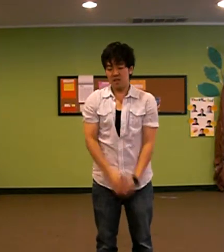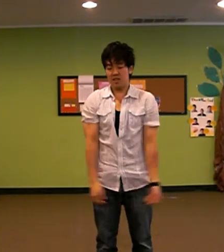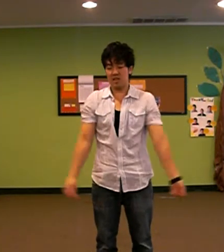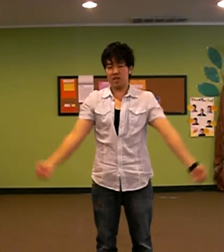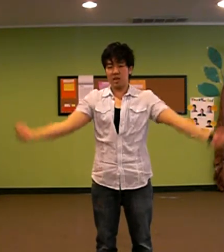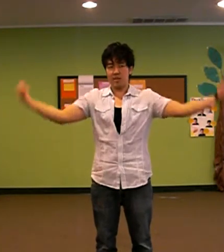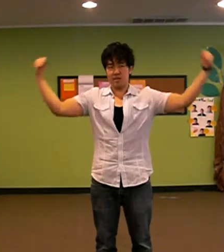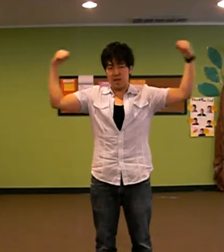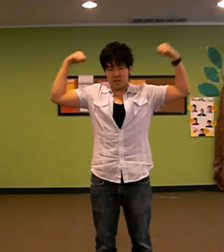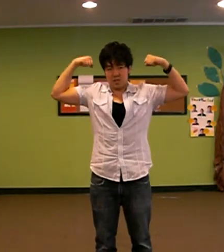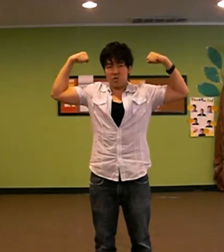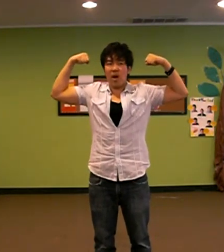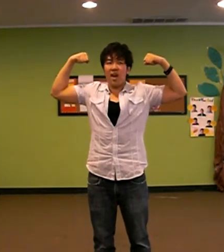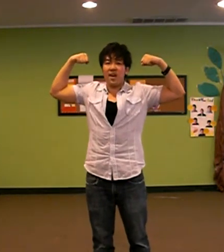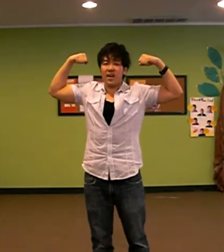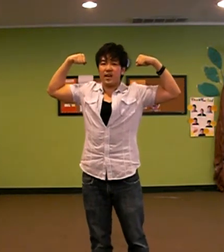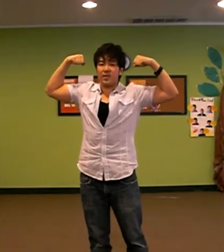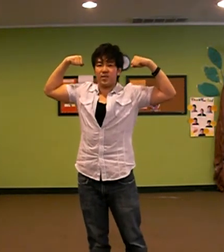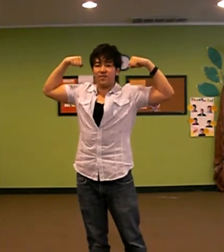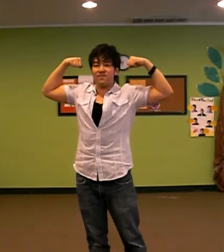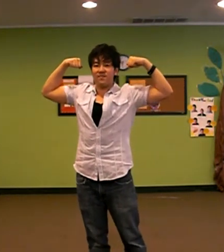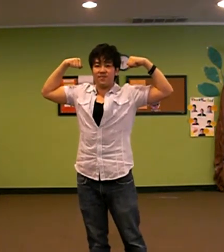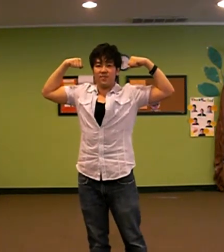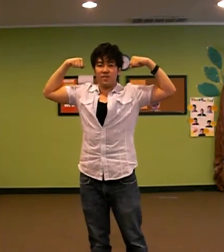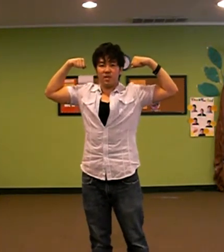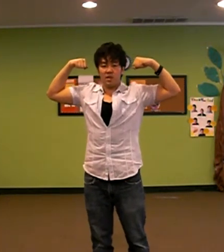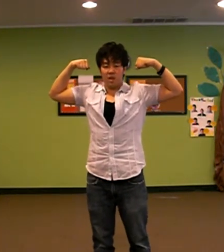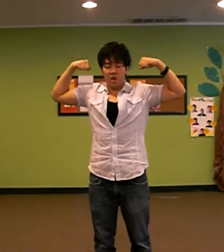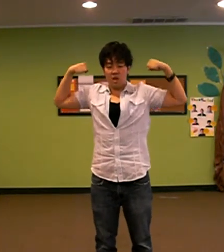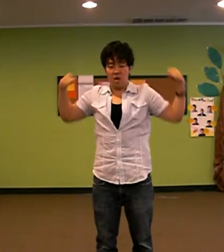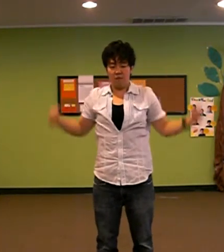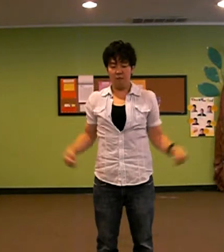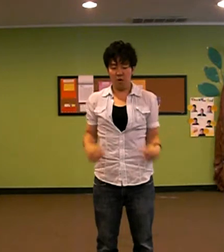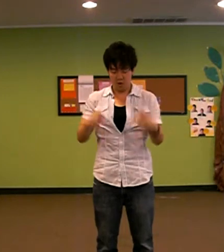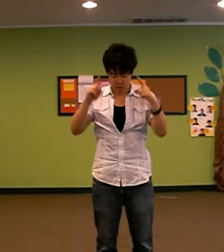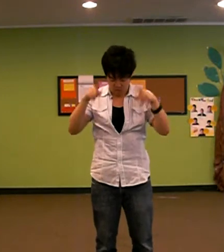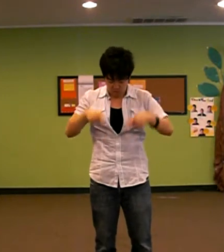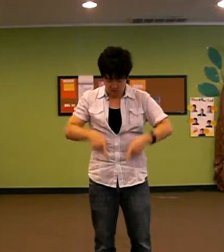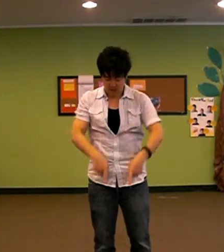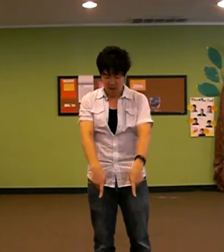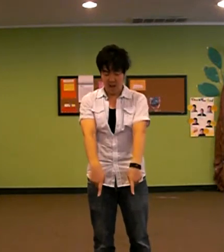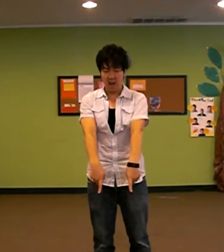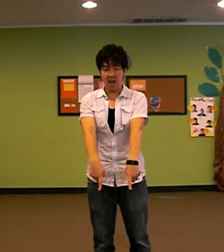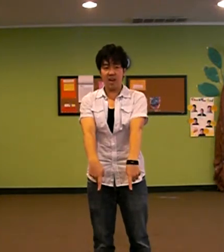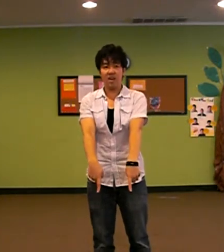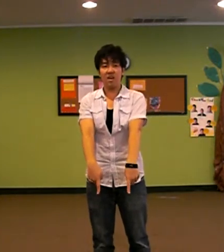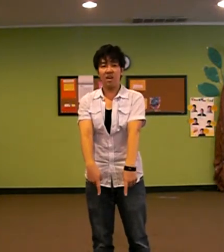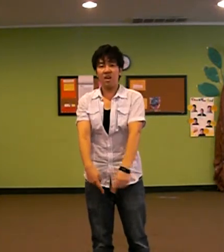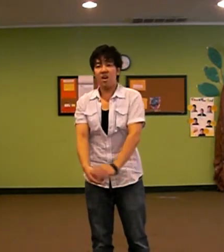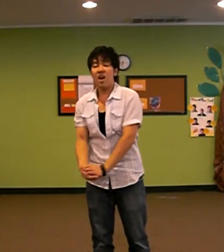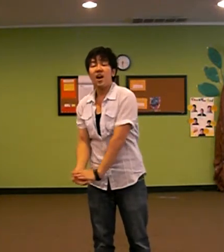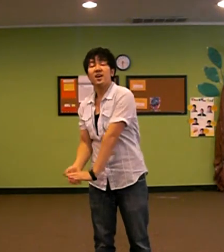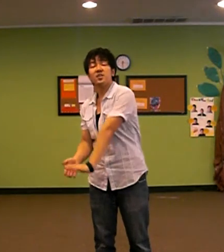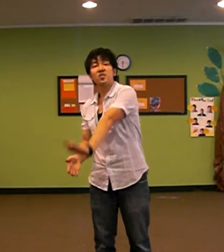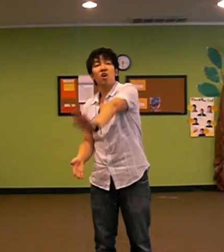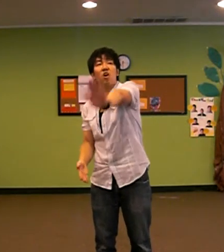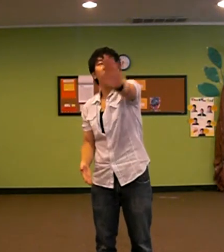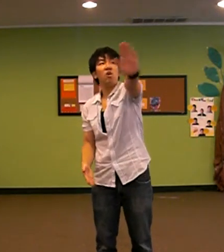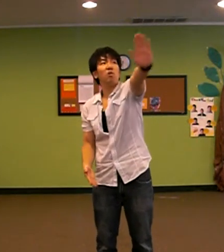begin to escape, we hope for today, and always.